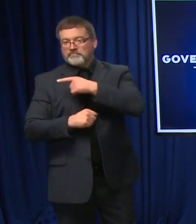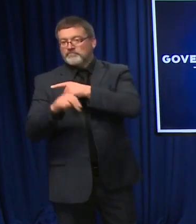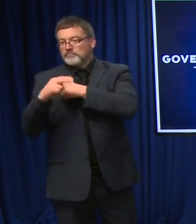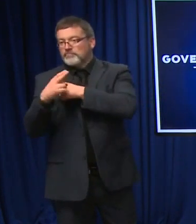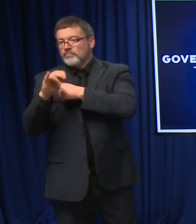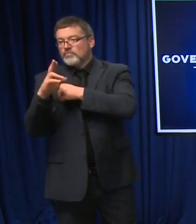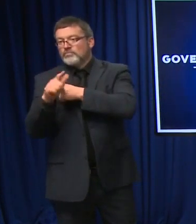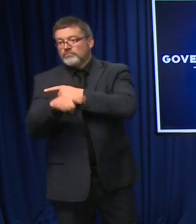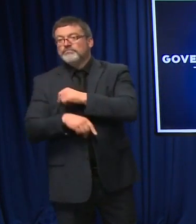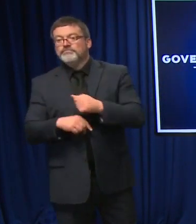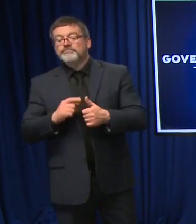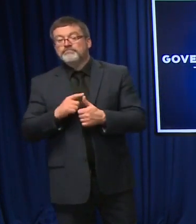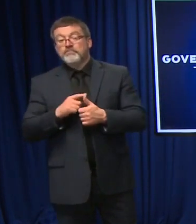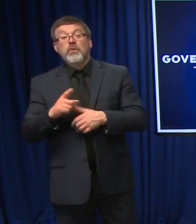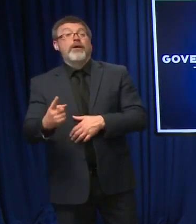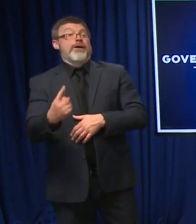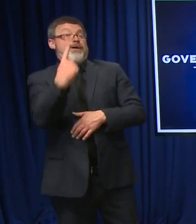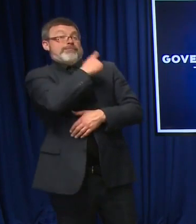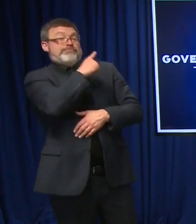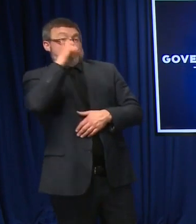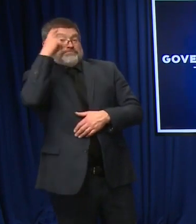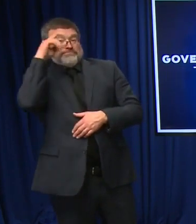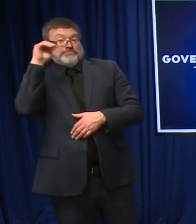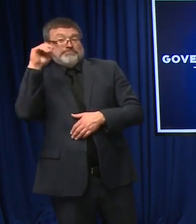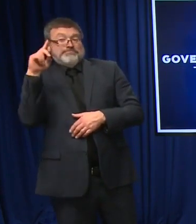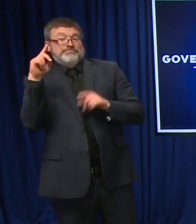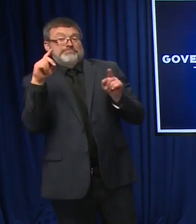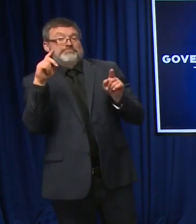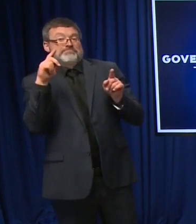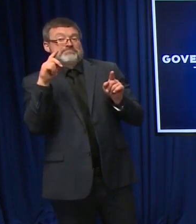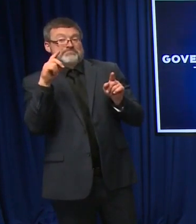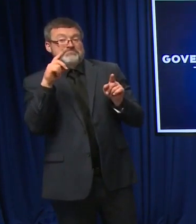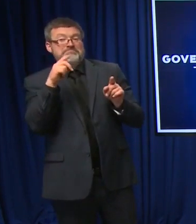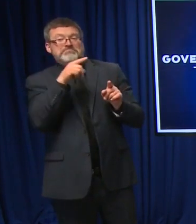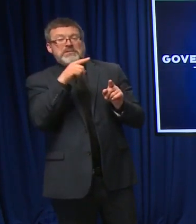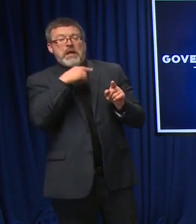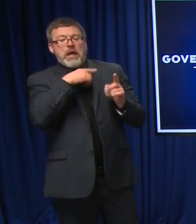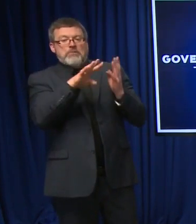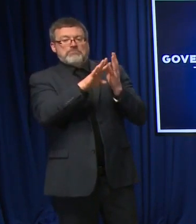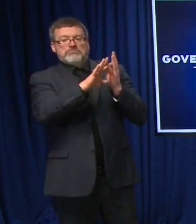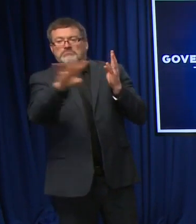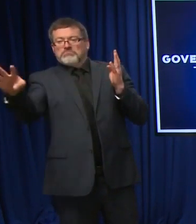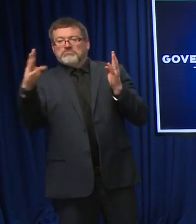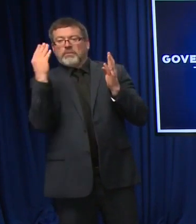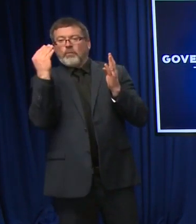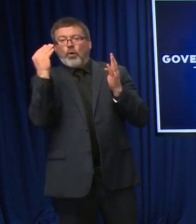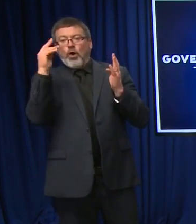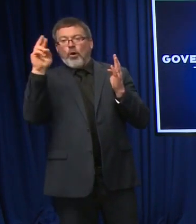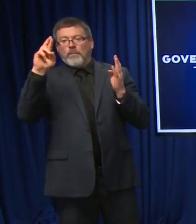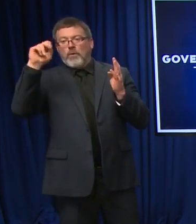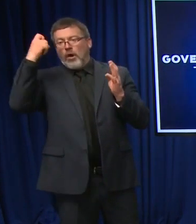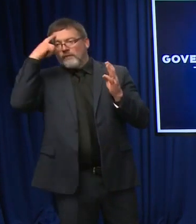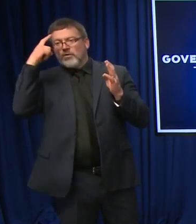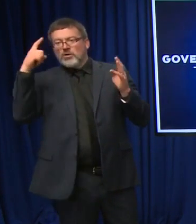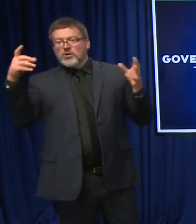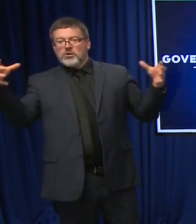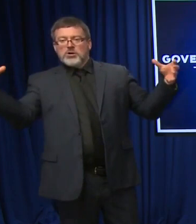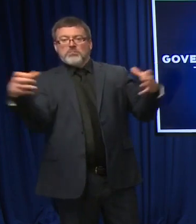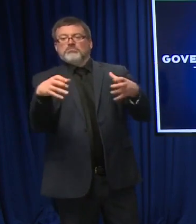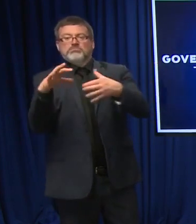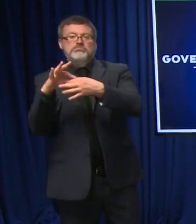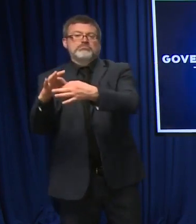about 14 other Republican governors announced that they're banding together to combat supply chain issues and inflation.